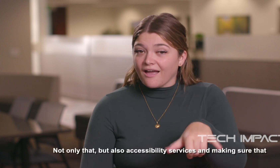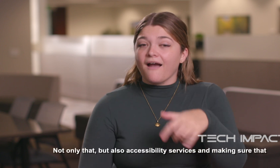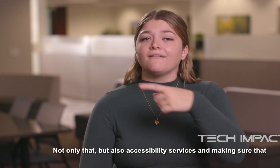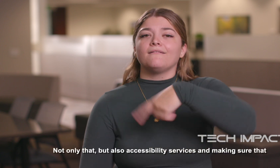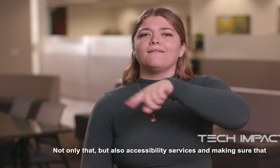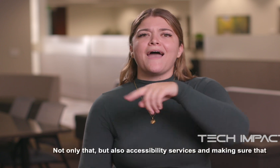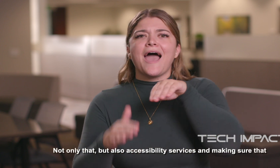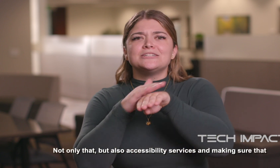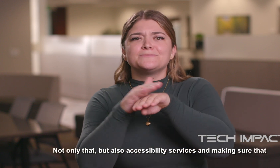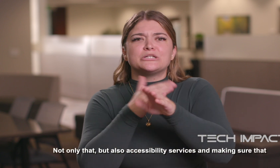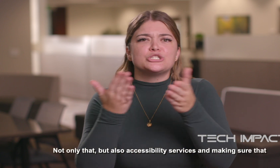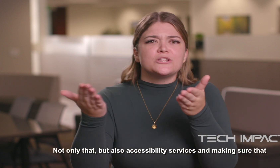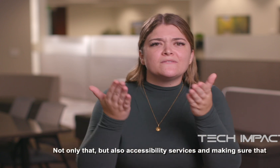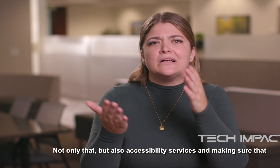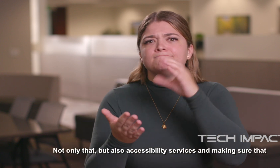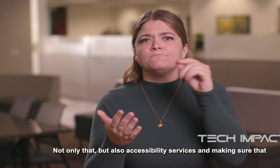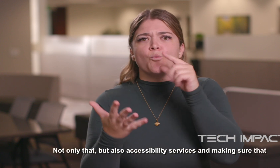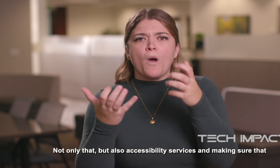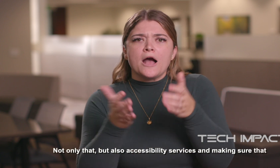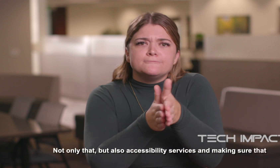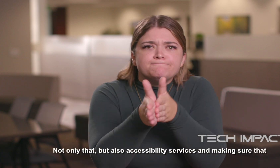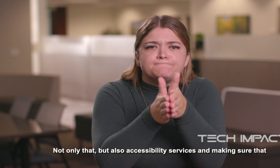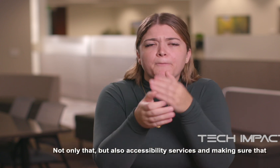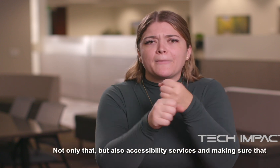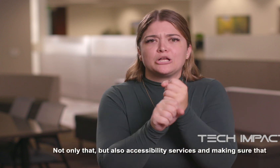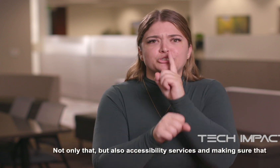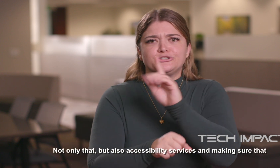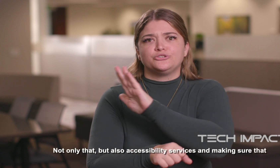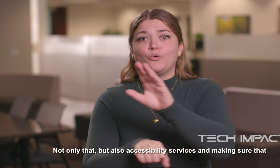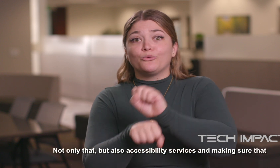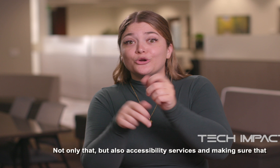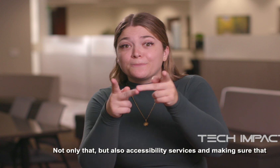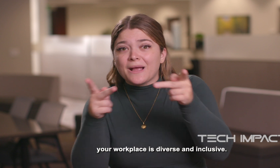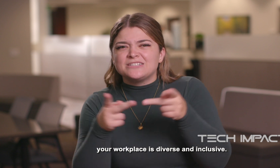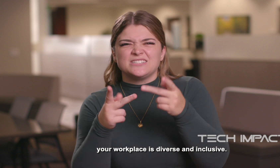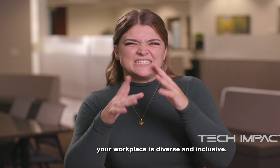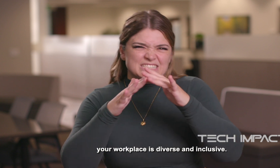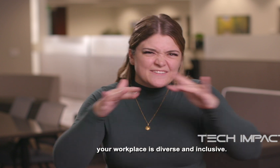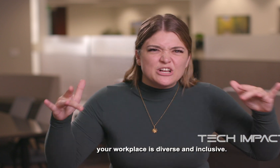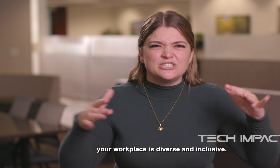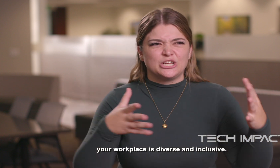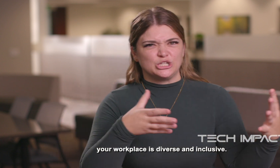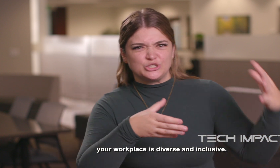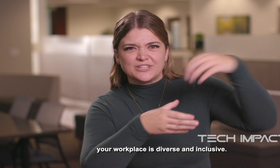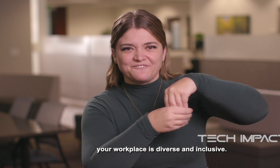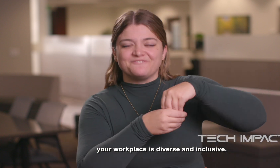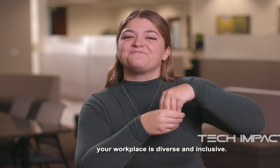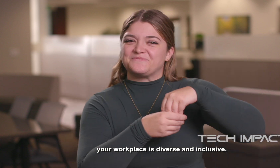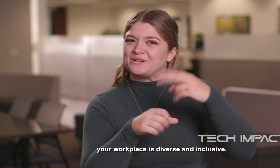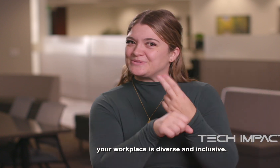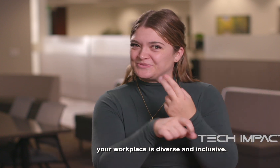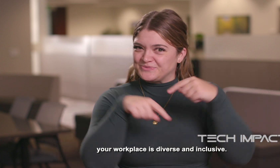Not only that, but also accessibility services and making sure that your workplace is diverse and inclusive.